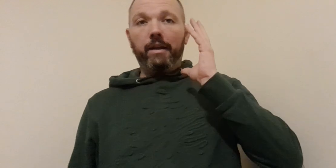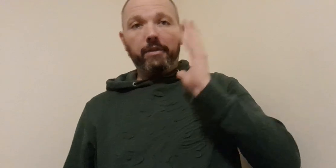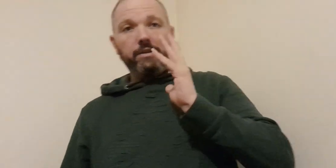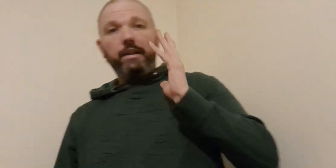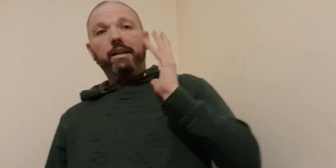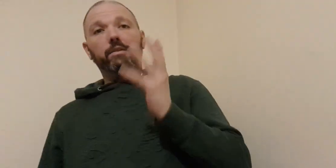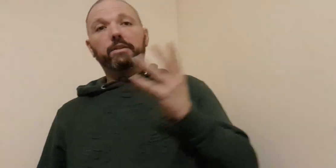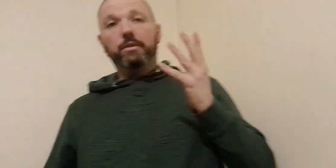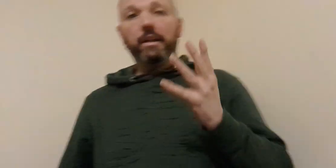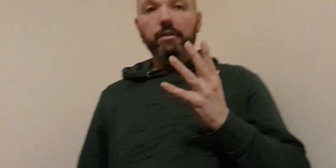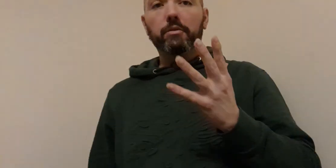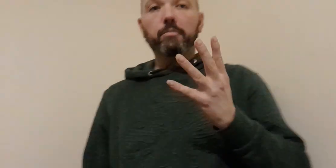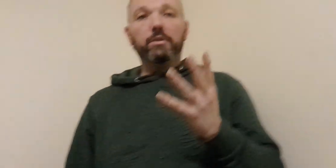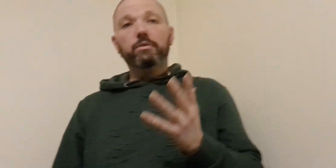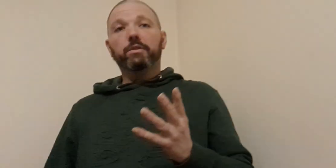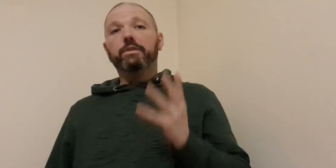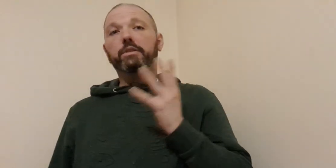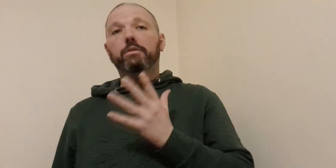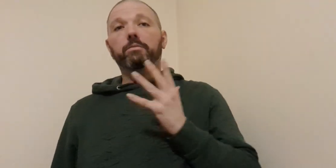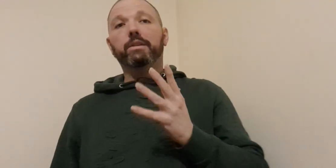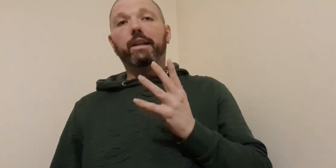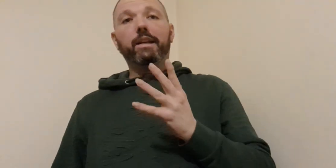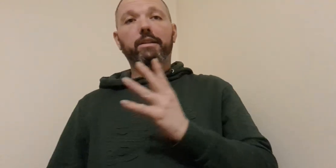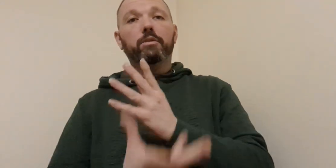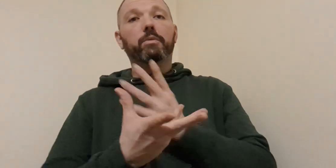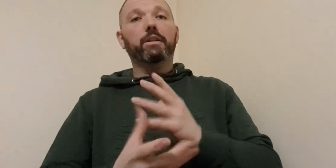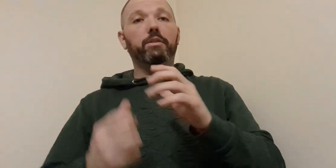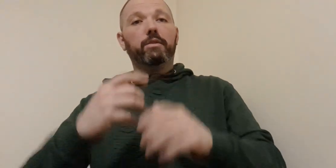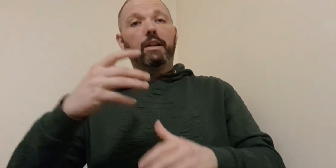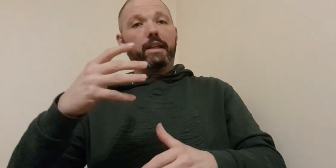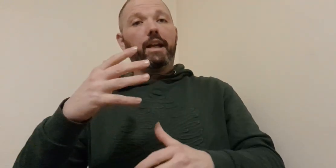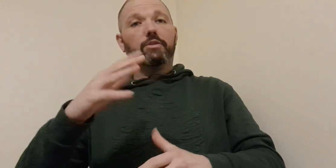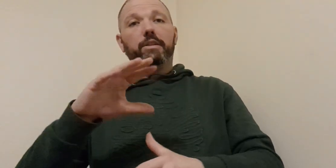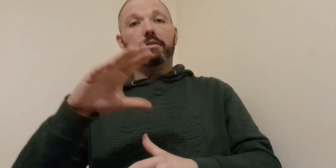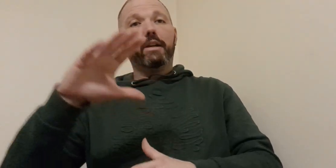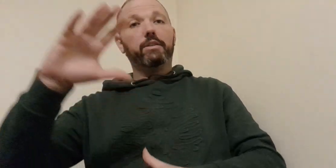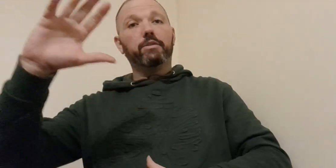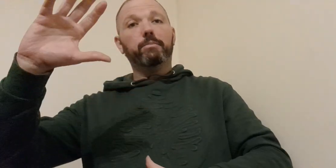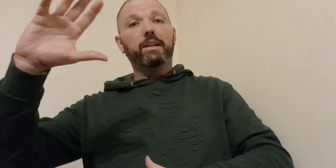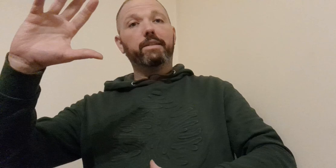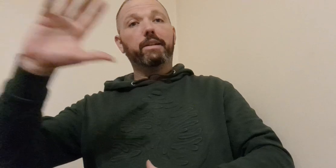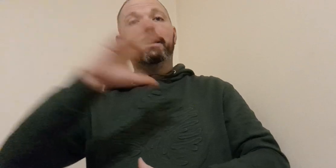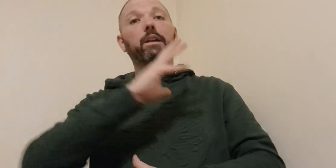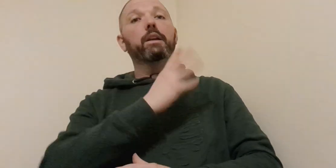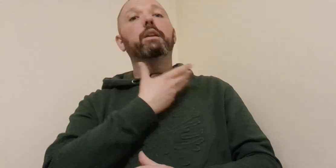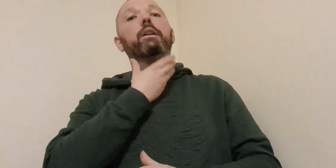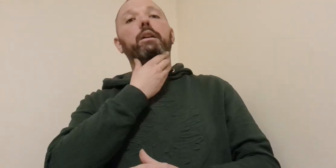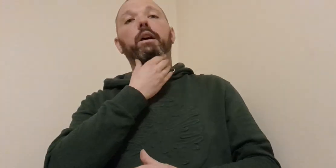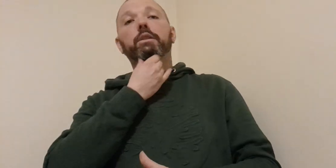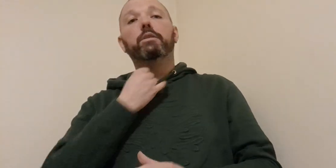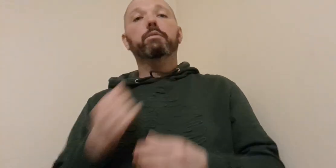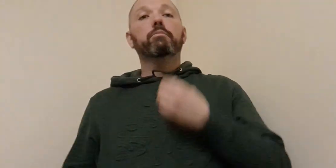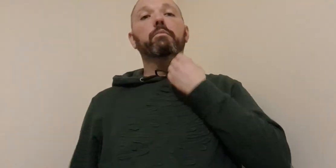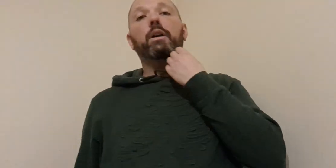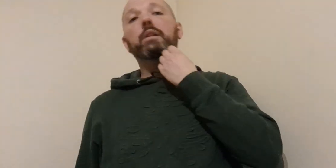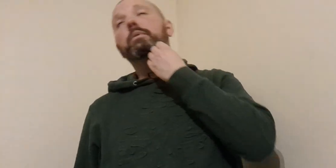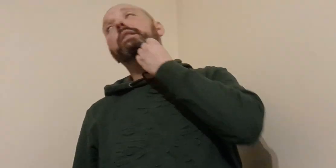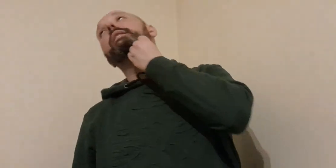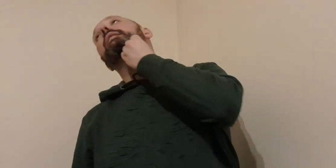There's a lot of like go kind of good maneuvers like go with that like go where you've got a catch like go and you're basically either hyper extending